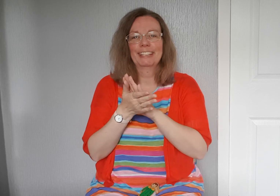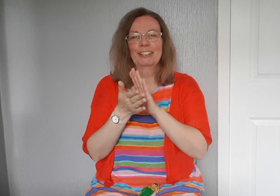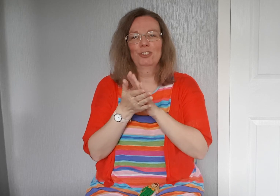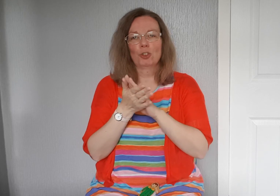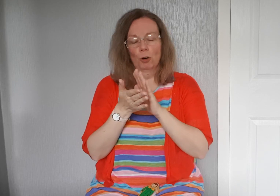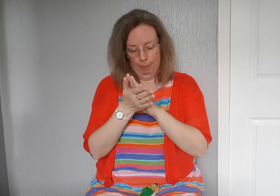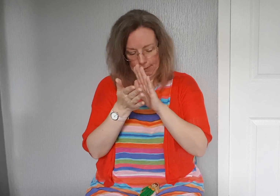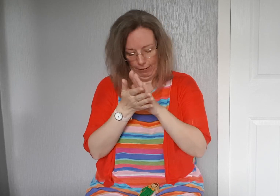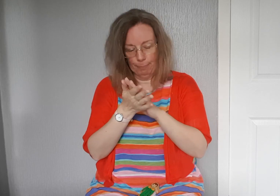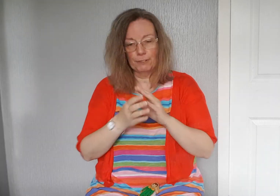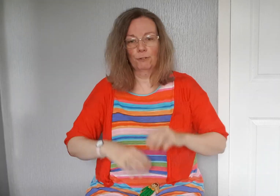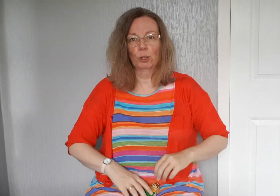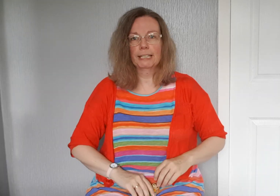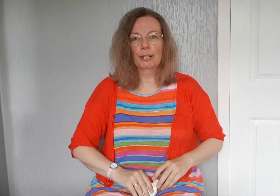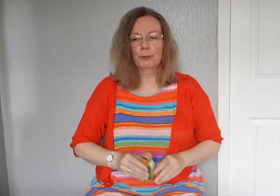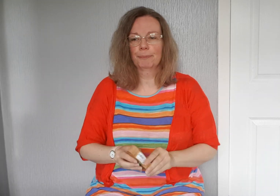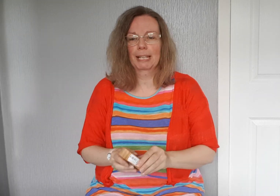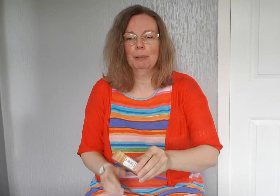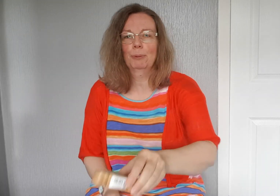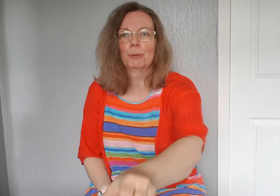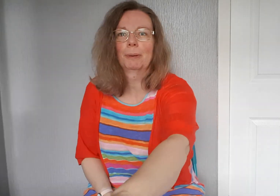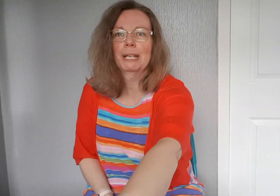Good job. My farmer's falling down. Let me put him away.